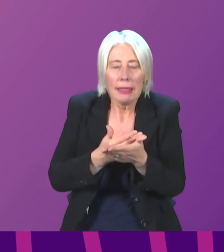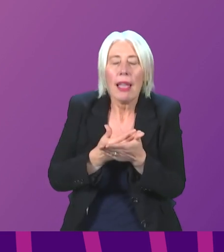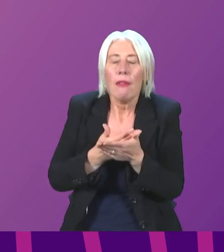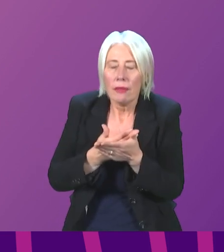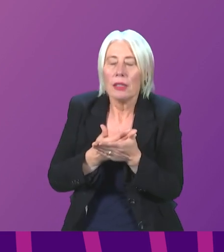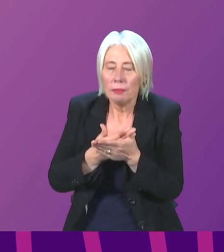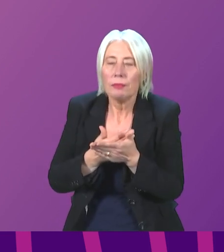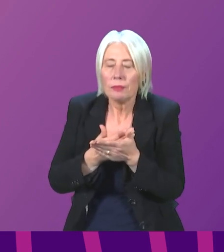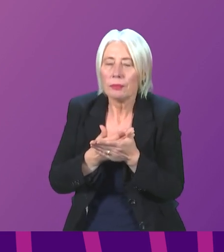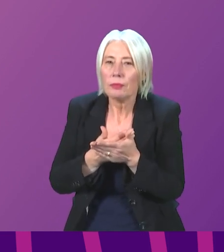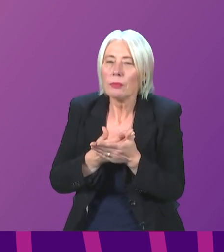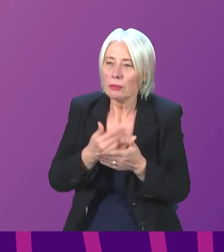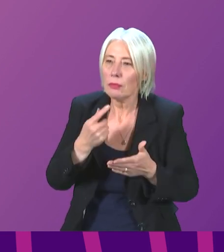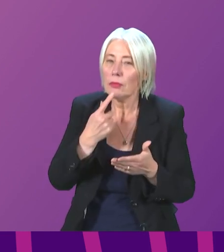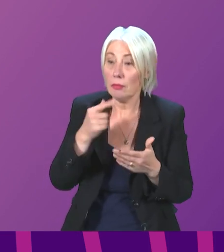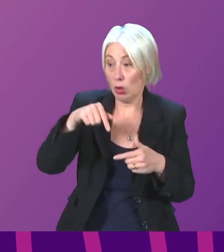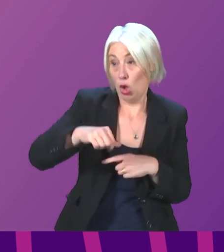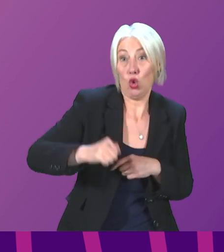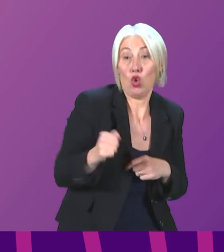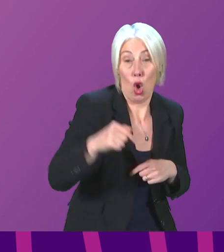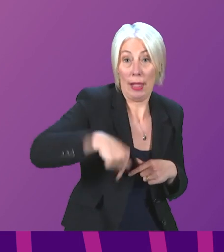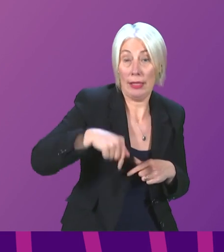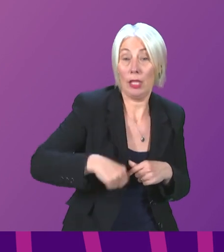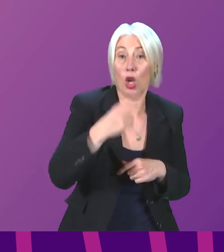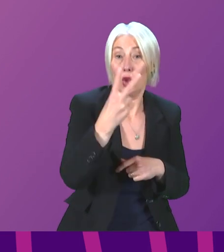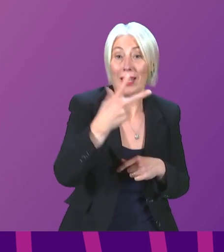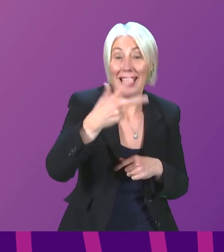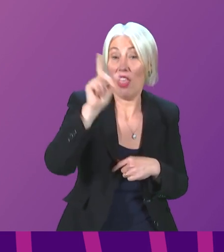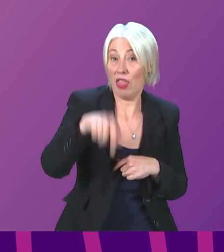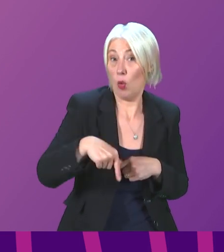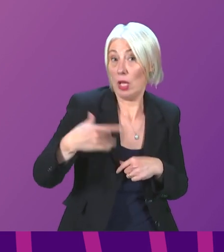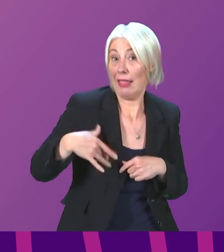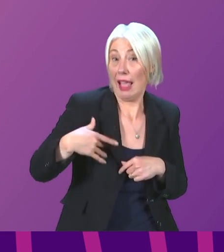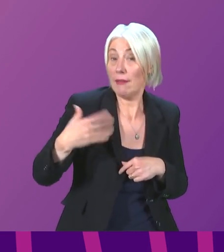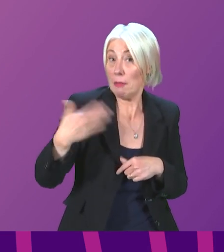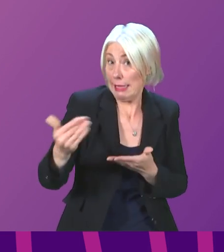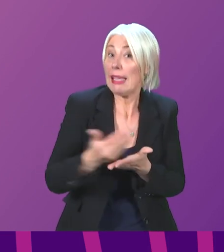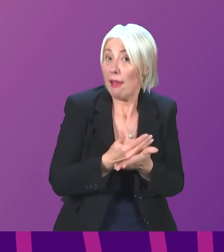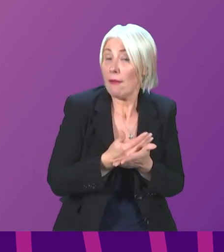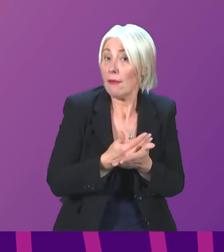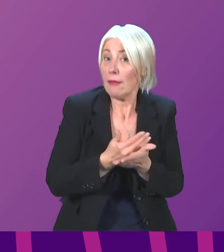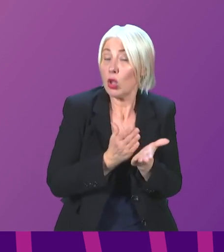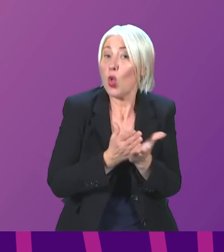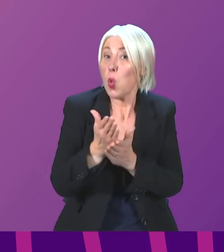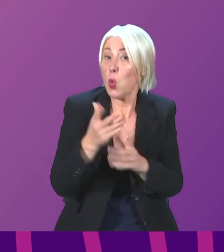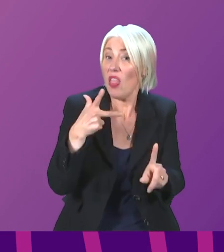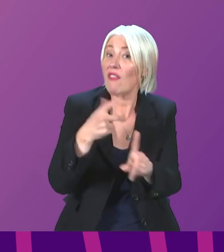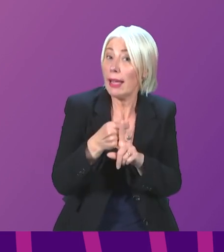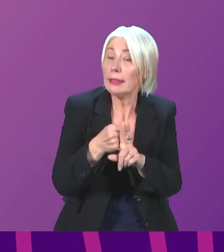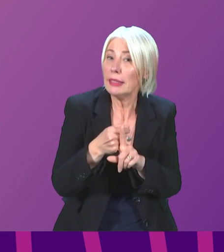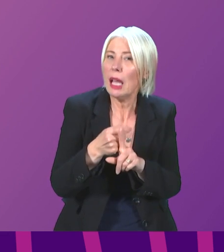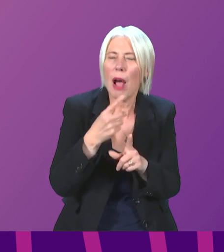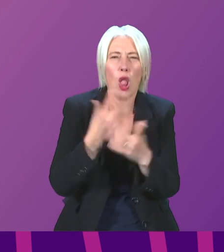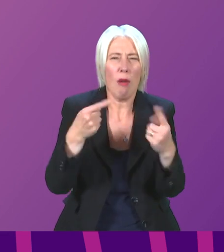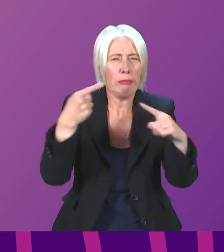think, in my comments, that Scotland, Scotland alone, 28,000 lives have been saved by the vaccine. There is a lot of